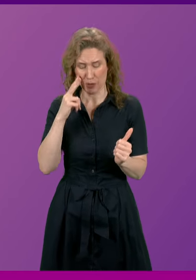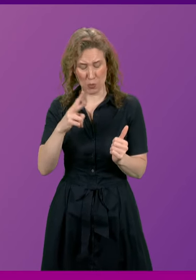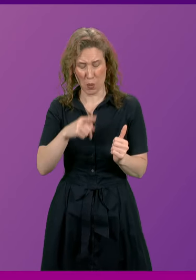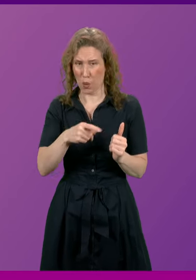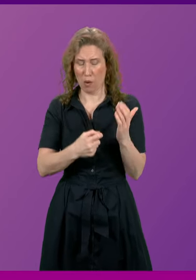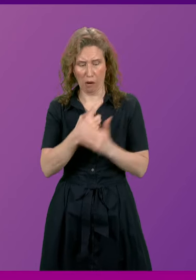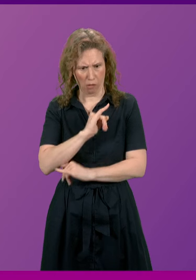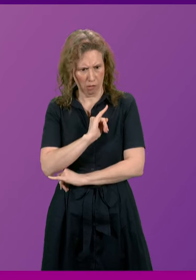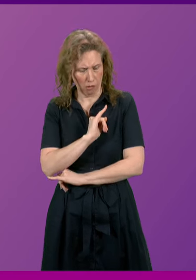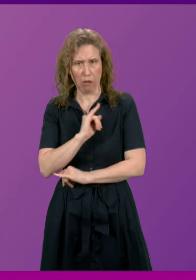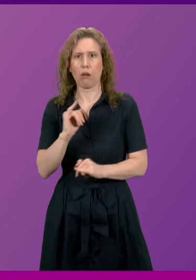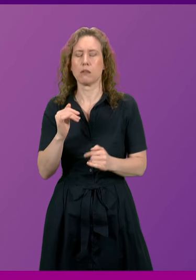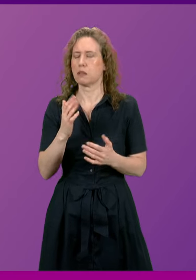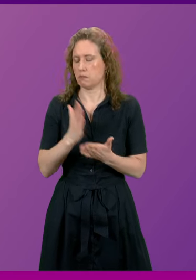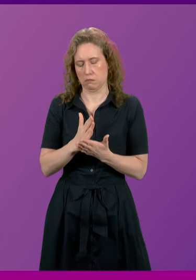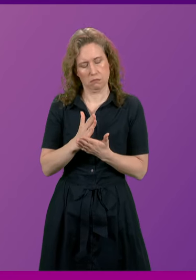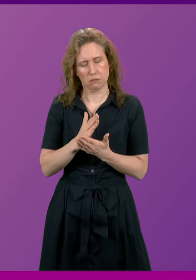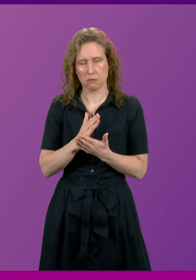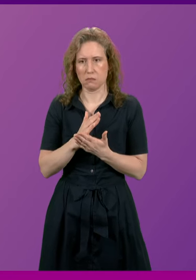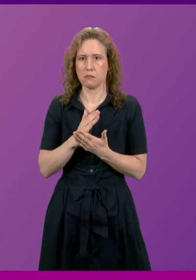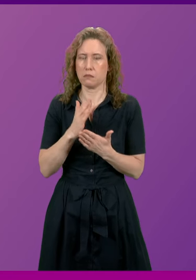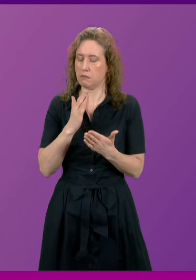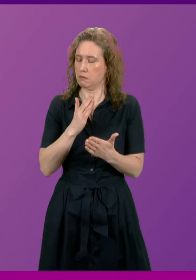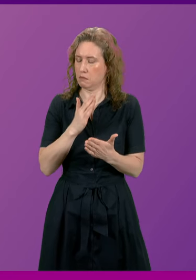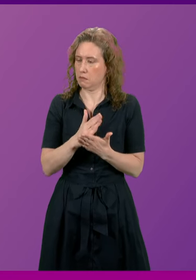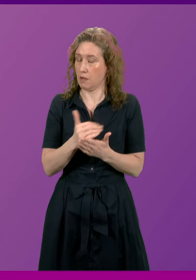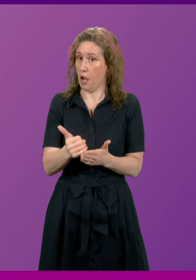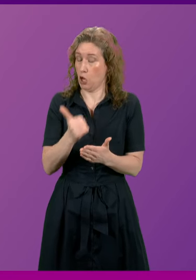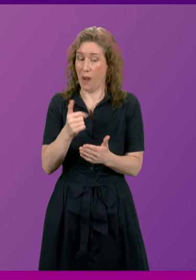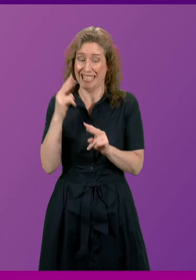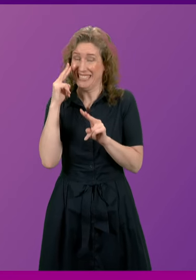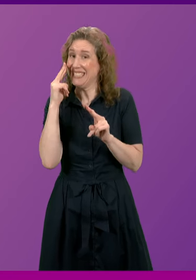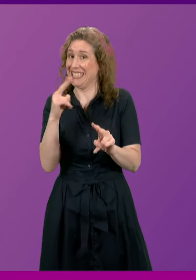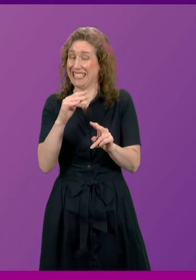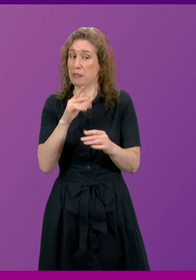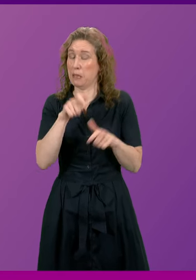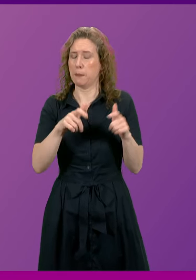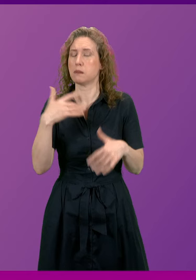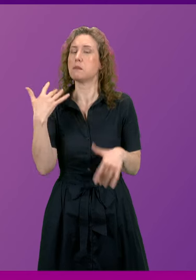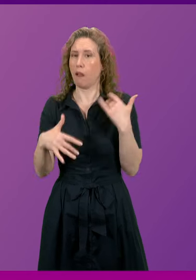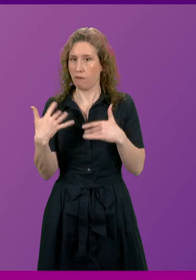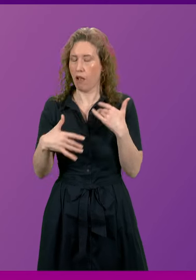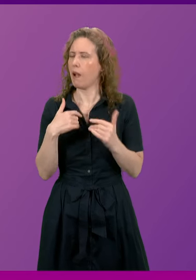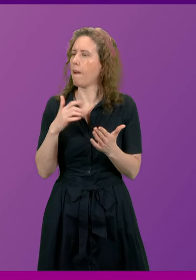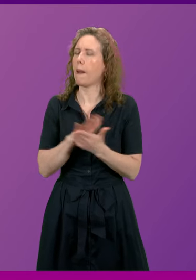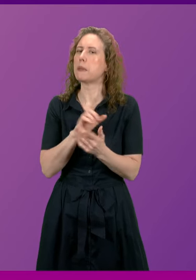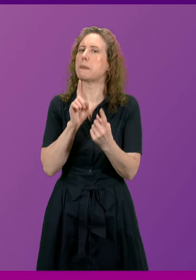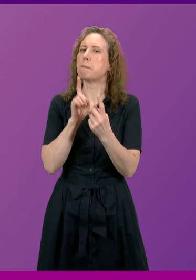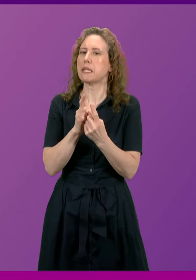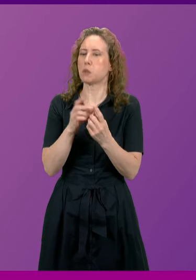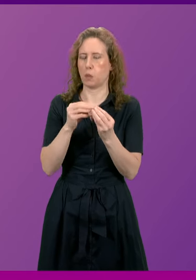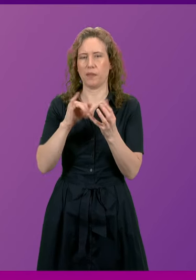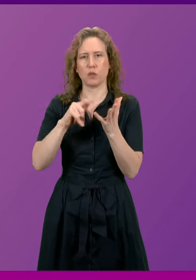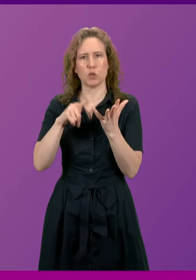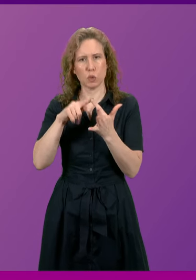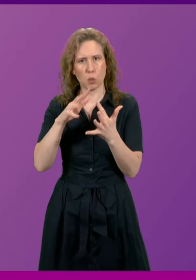with absolute horror so I totally well I can observe from afar the horror that people have suffered. I'll happily meet with Sue